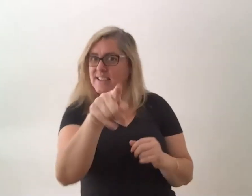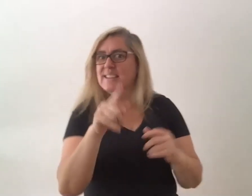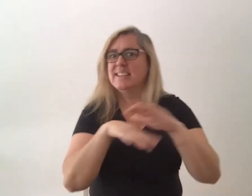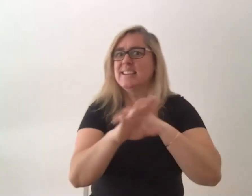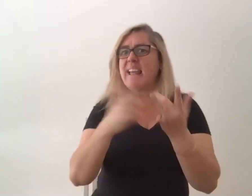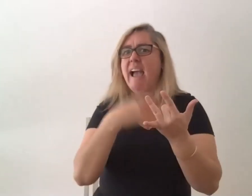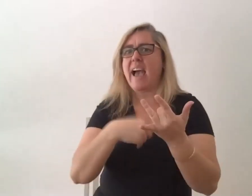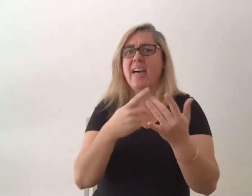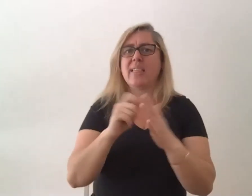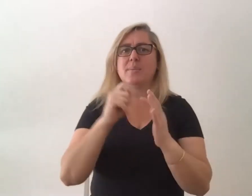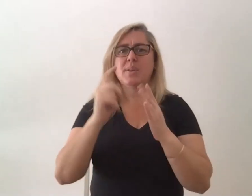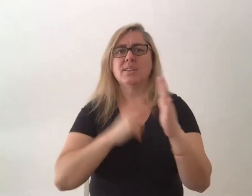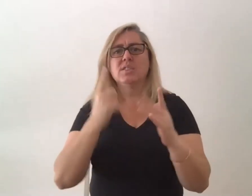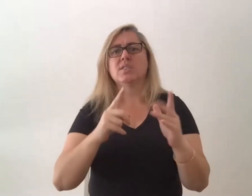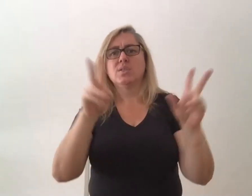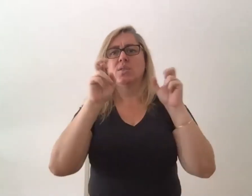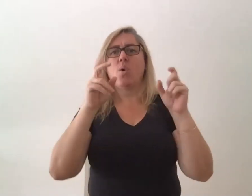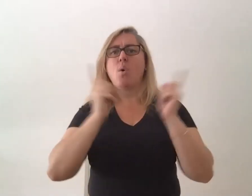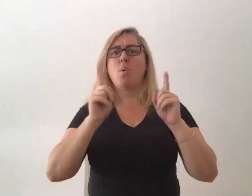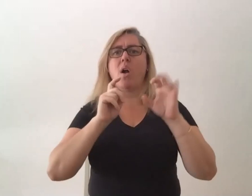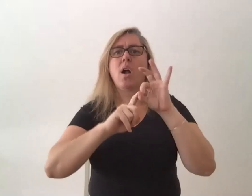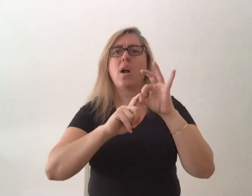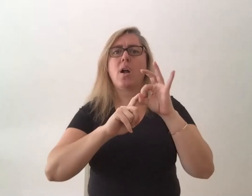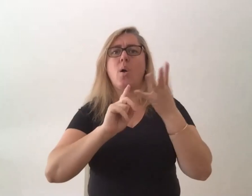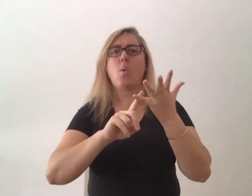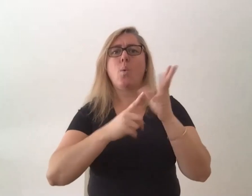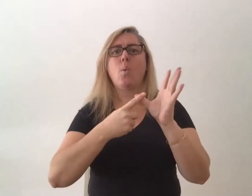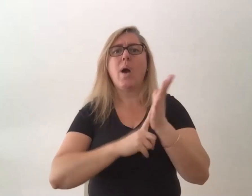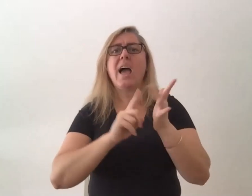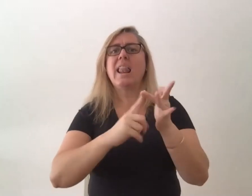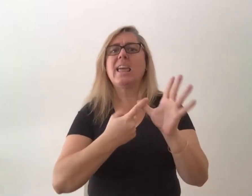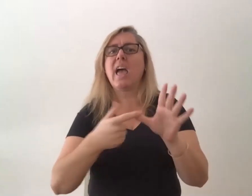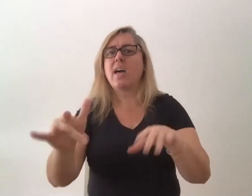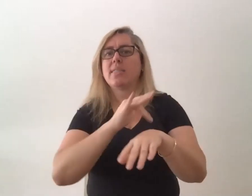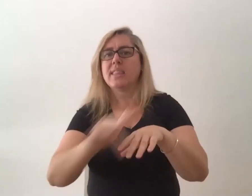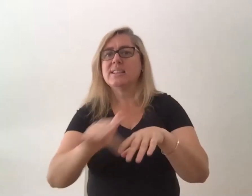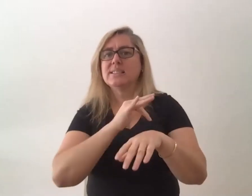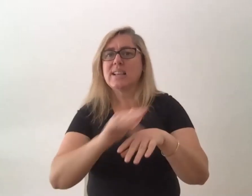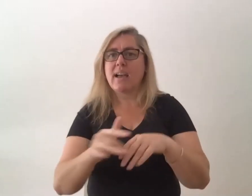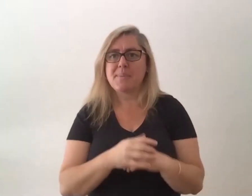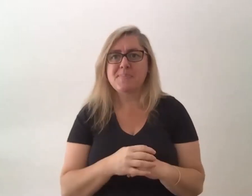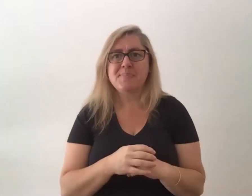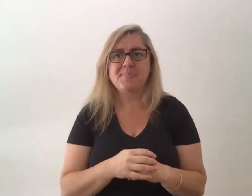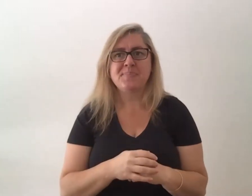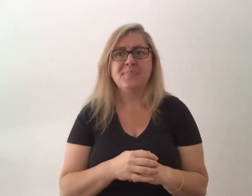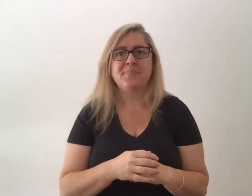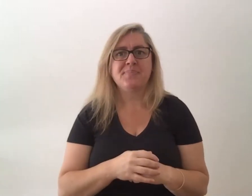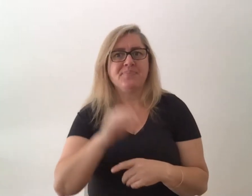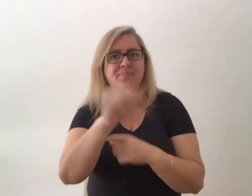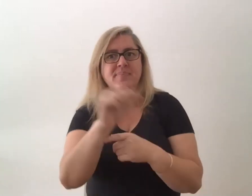moment called qualia theater so it's quite a family yeah i mean i think